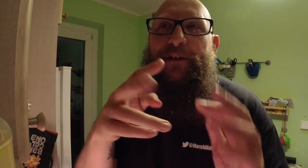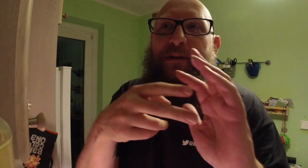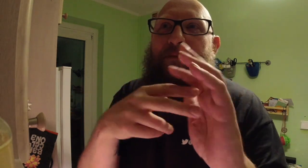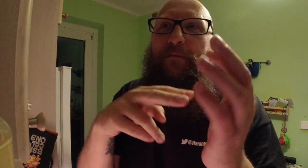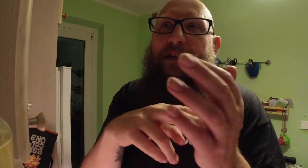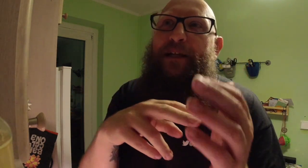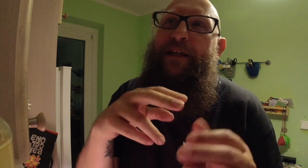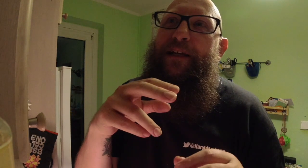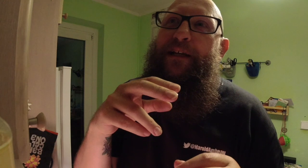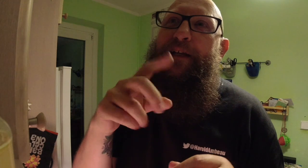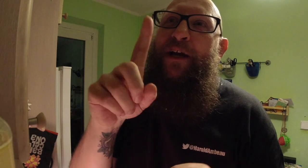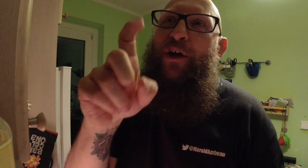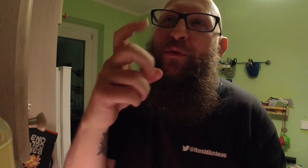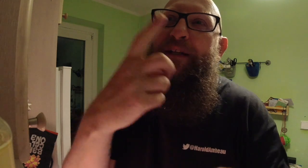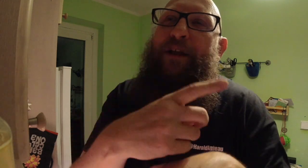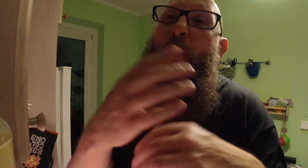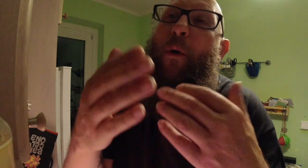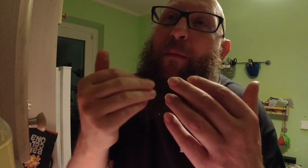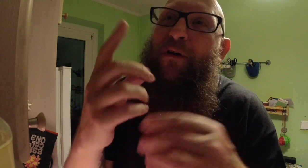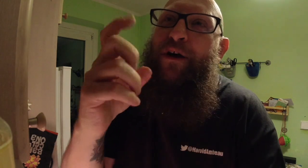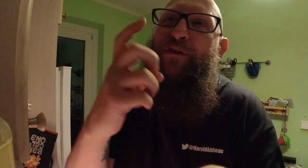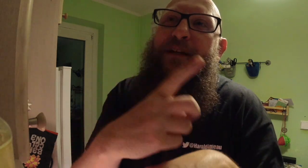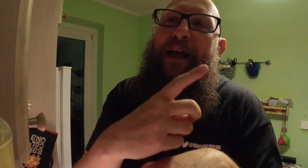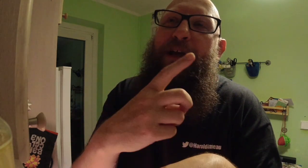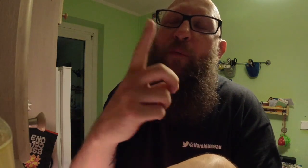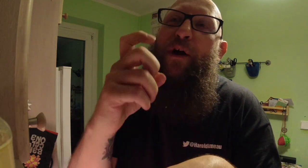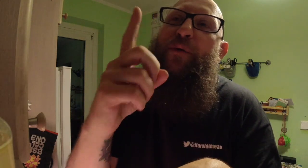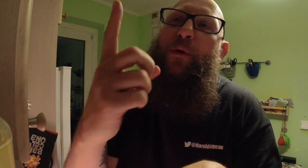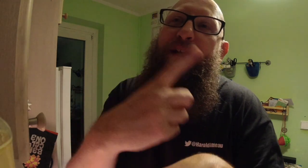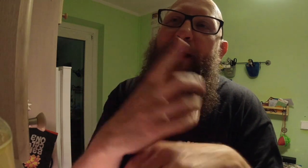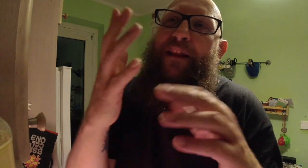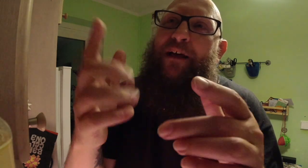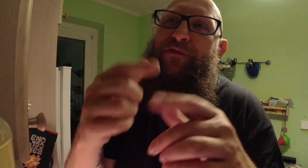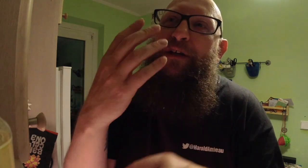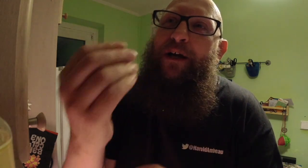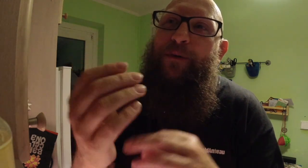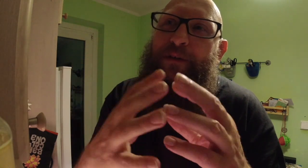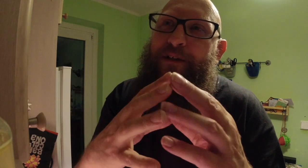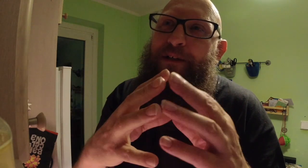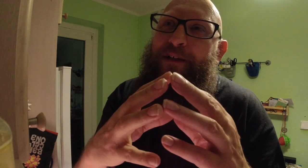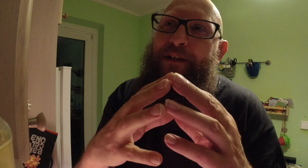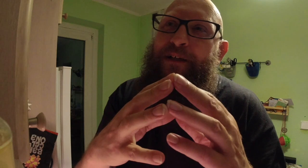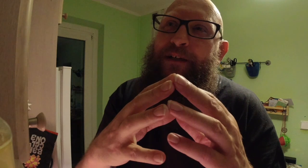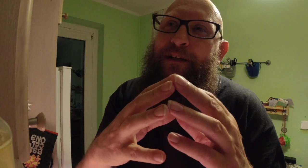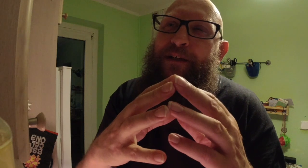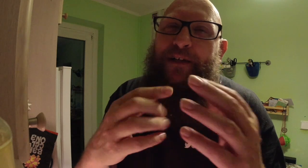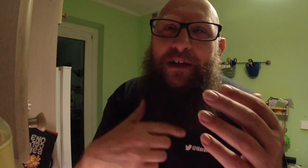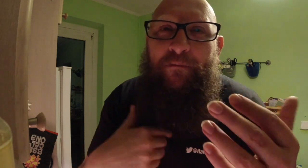I mean. 100. Almost 100 days. 101 days left to go. I'm